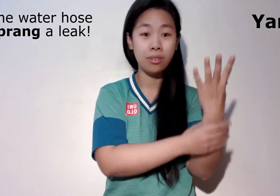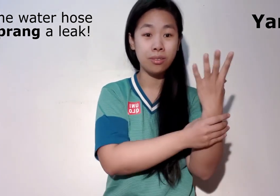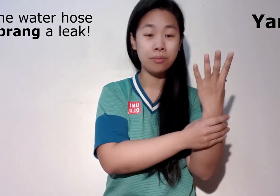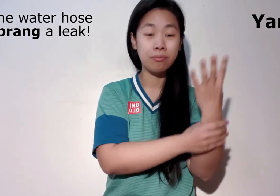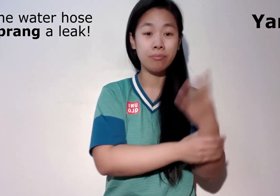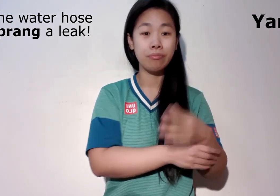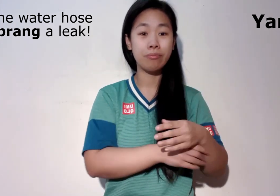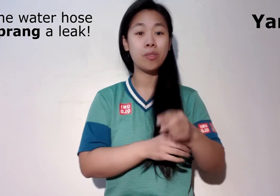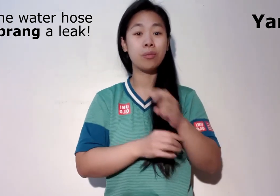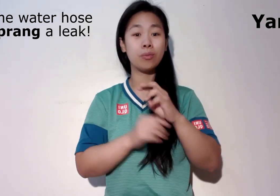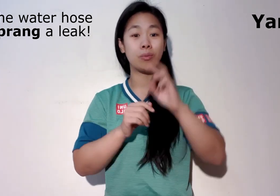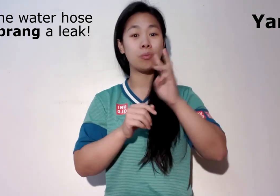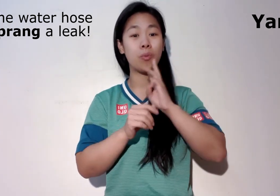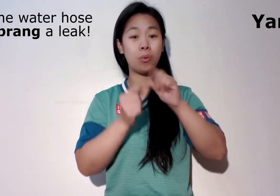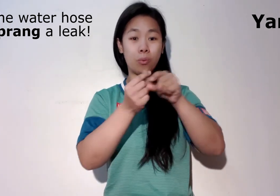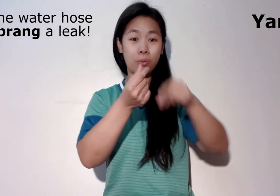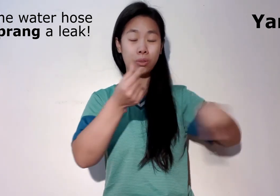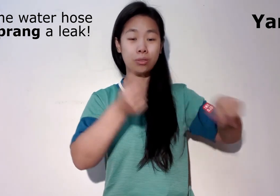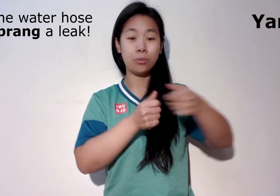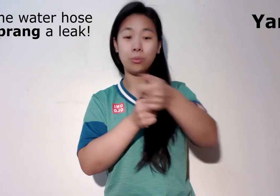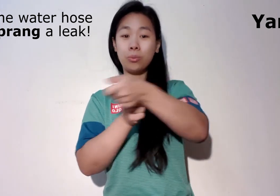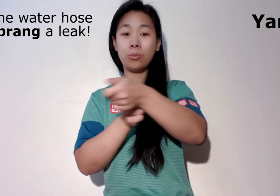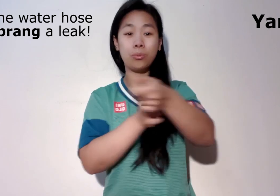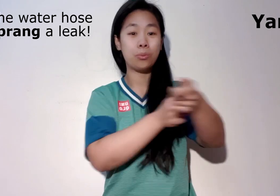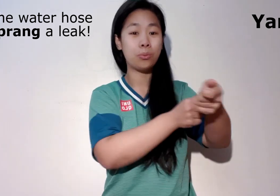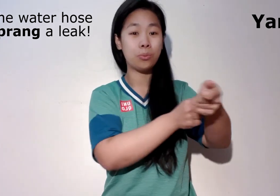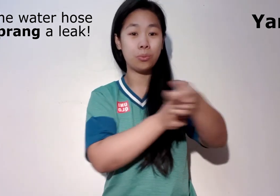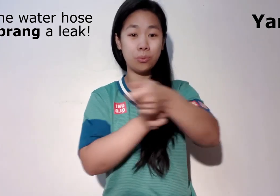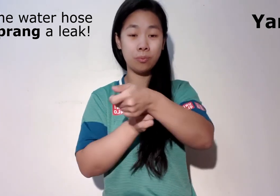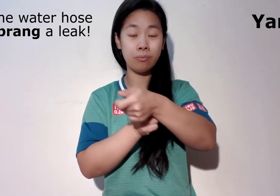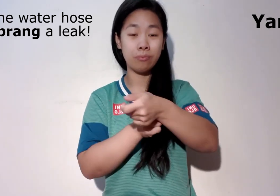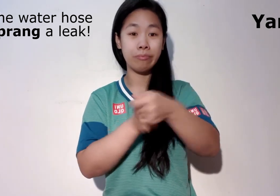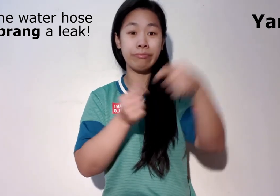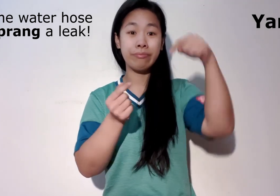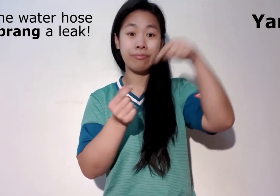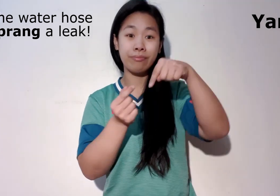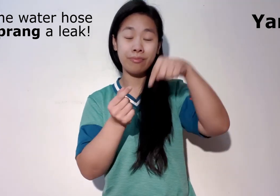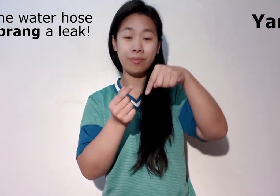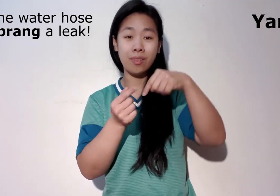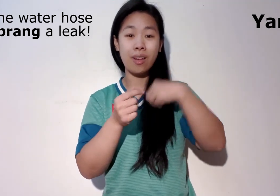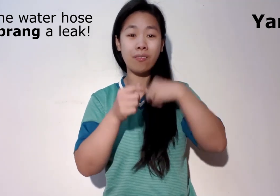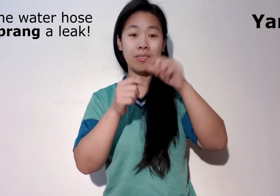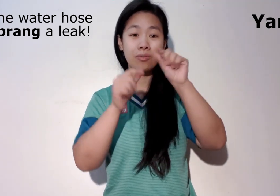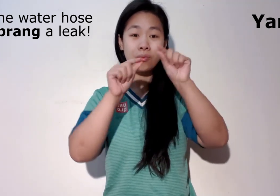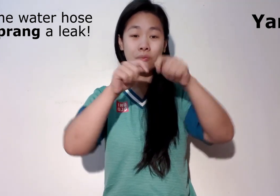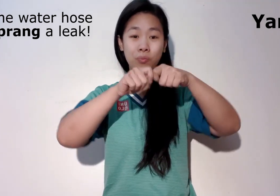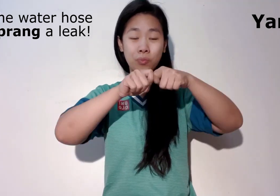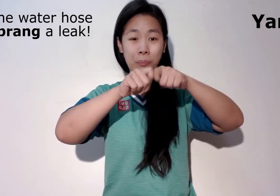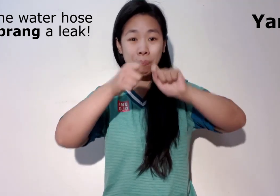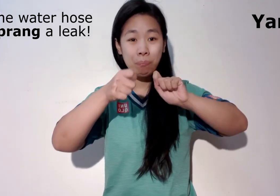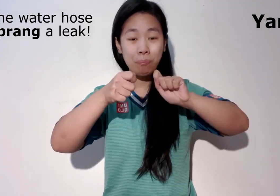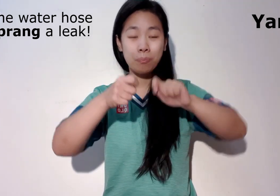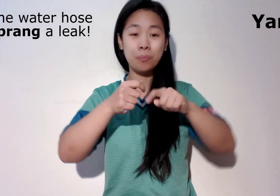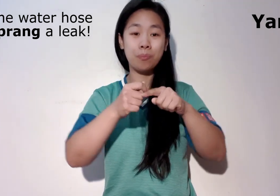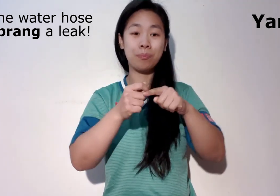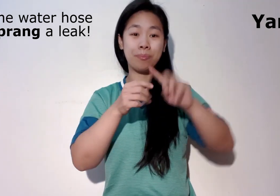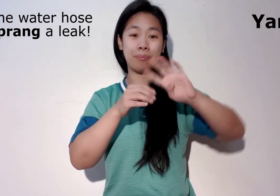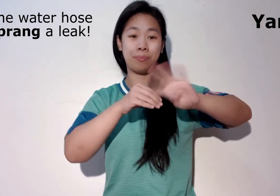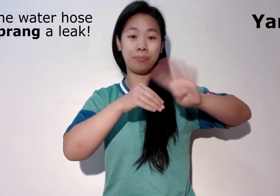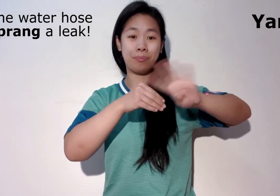A water hose can be used in a garden to help plants grow. This hose is damaged, so it